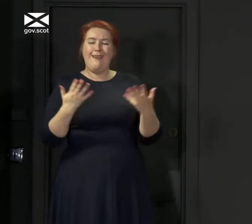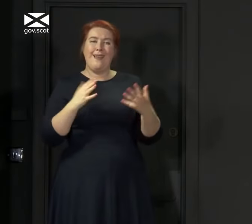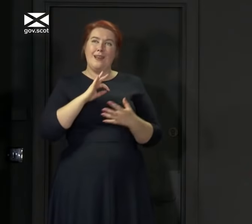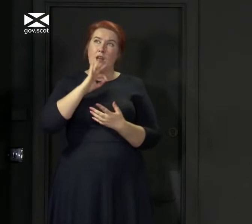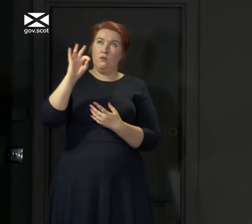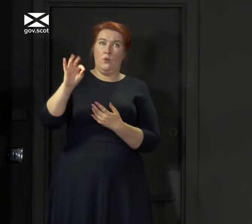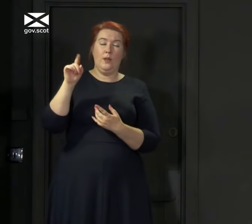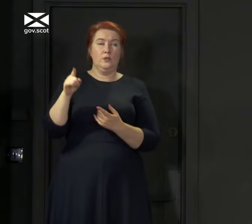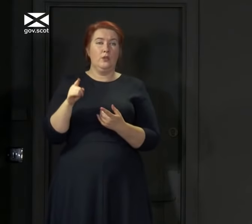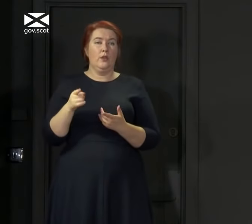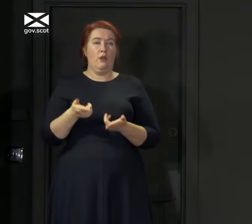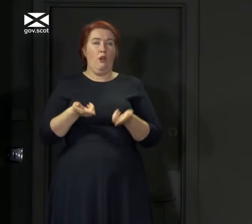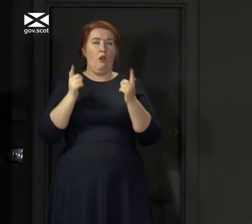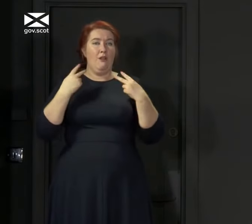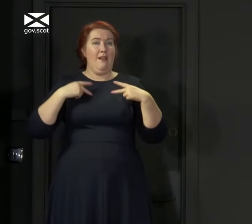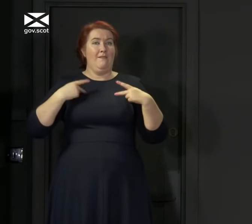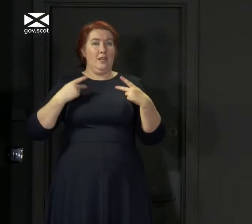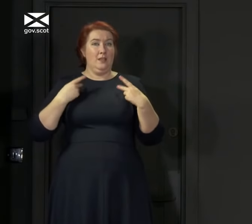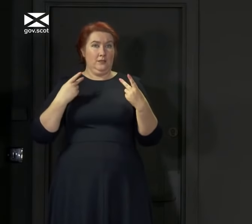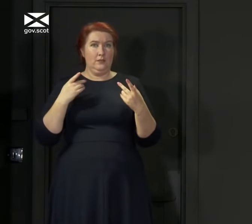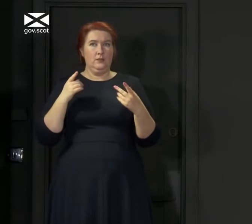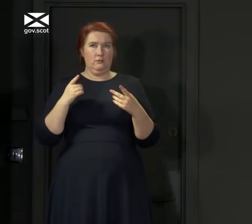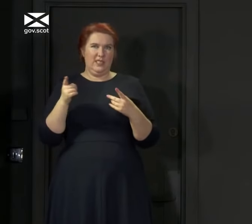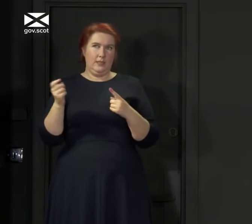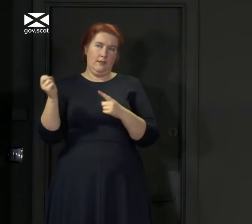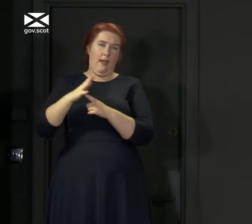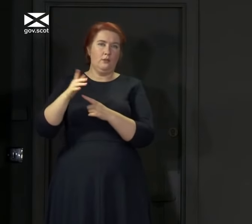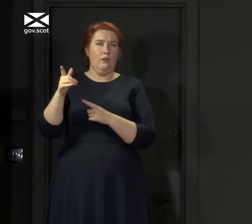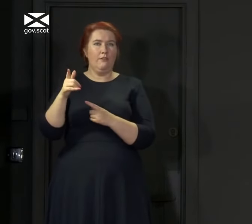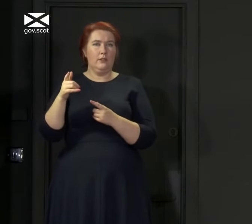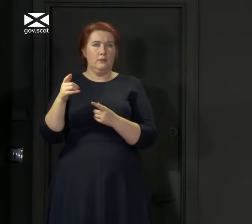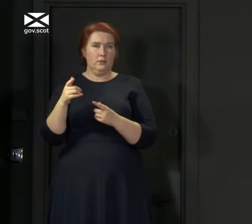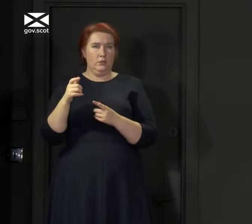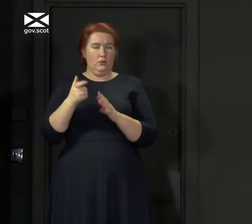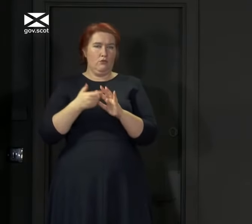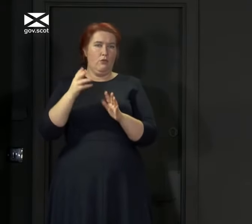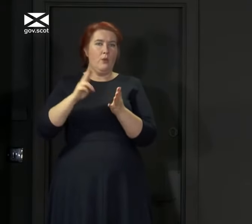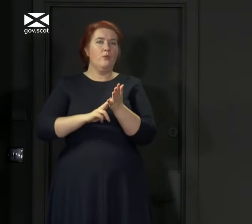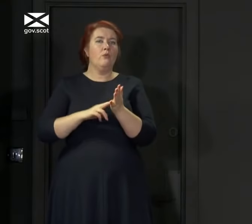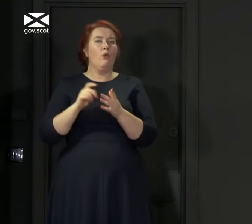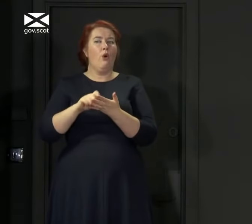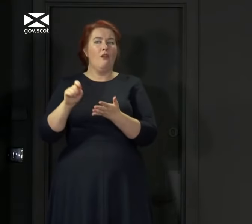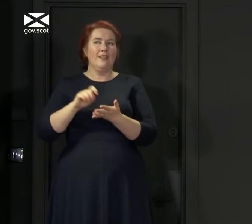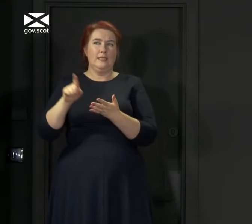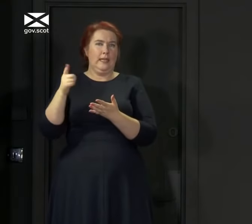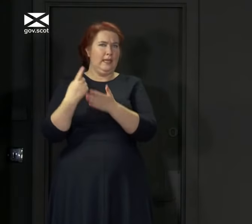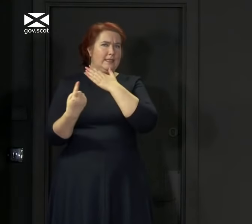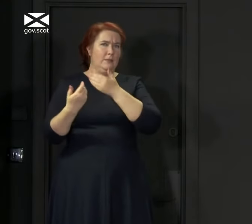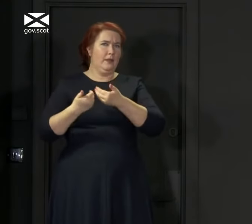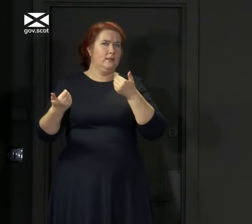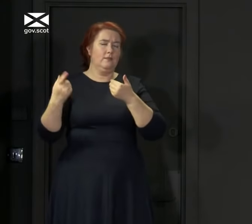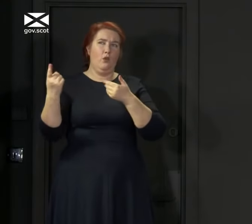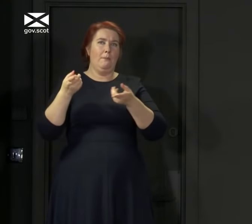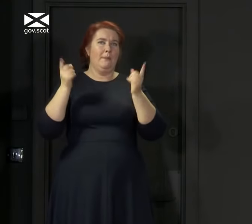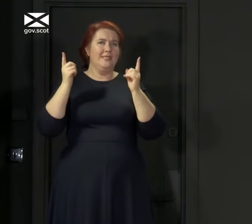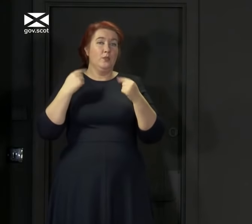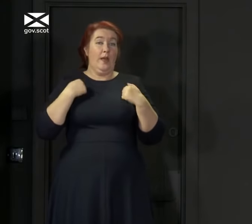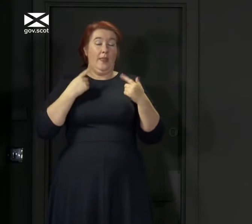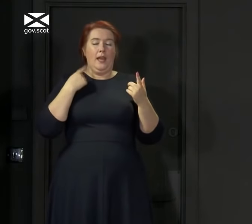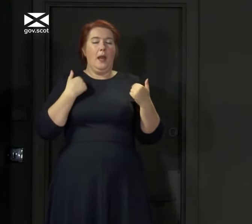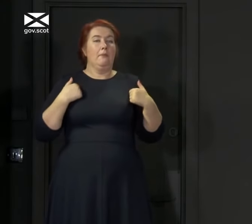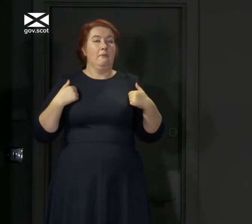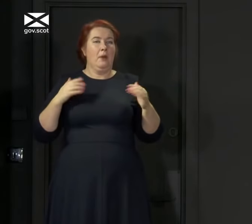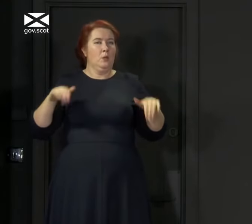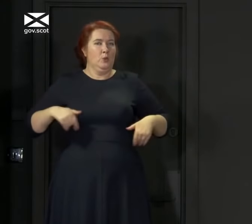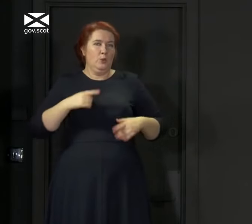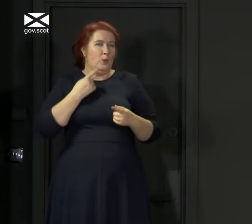Advocate to act in his capacity as head of the Crown Office, he acts entirely independently of ministers. So it would probably be wise for me